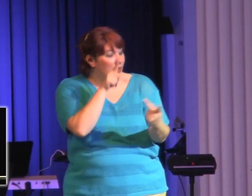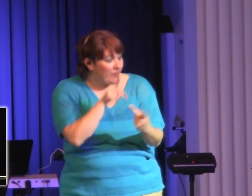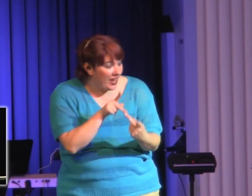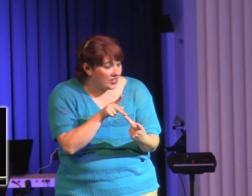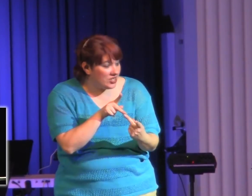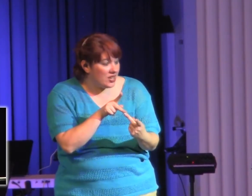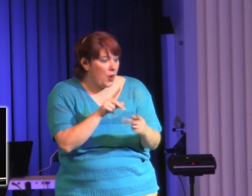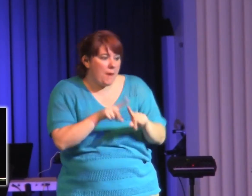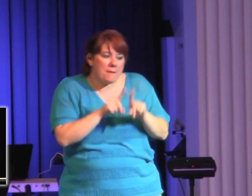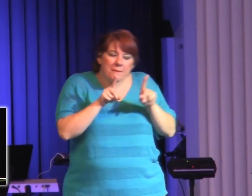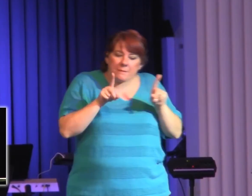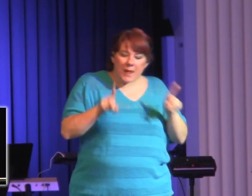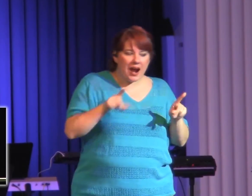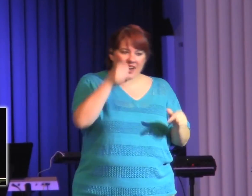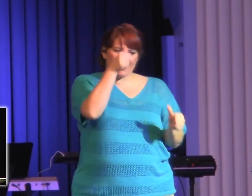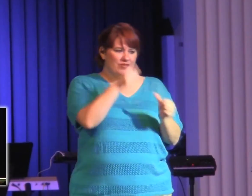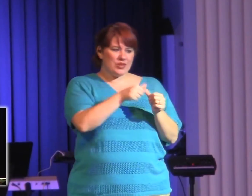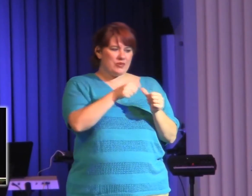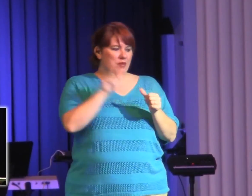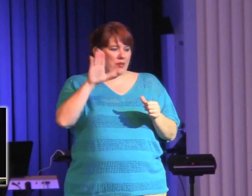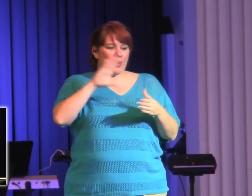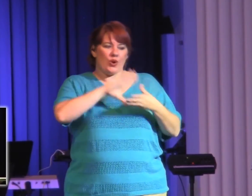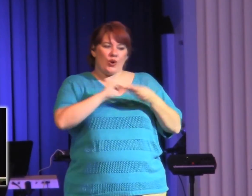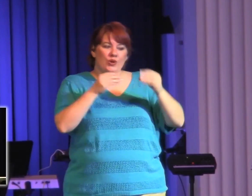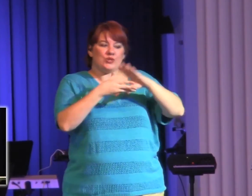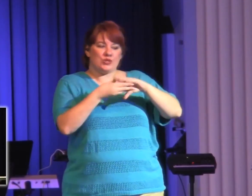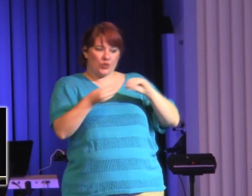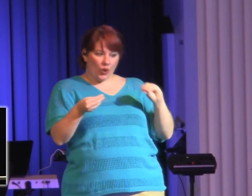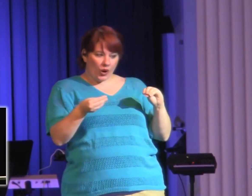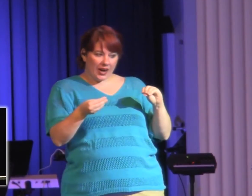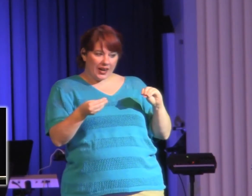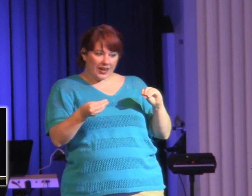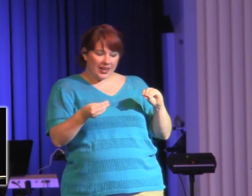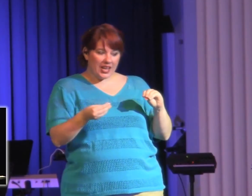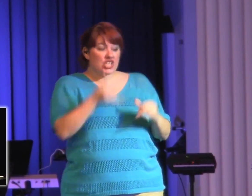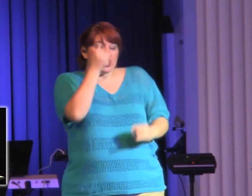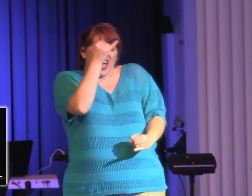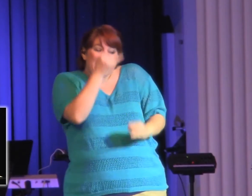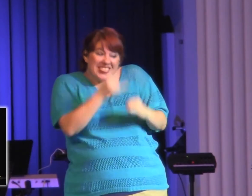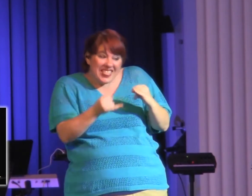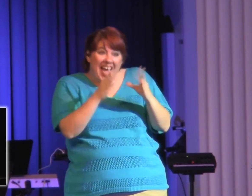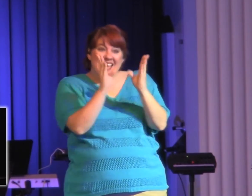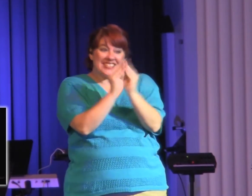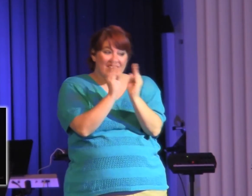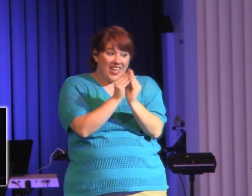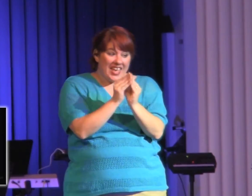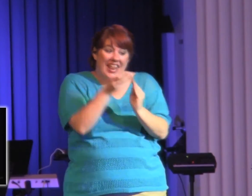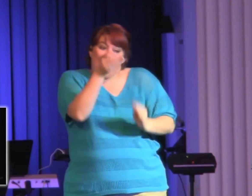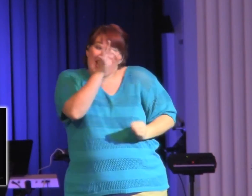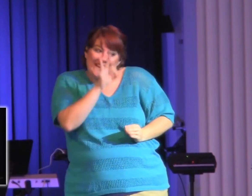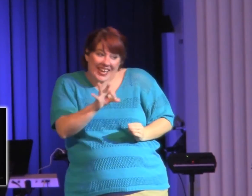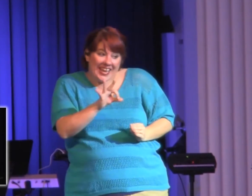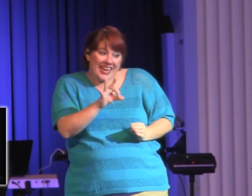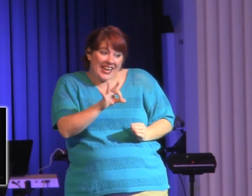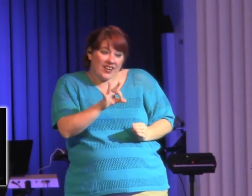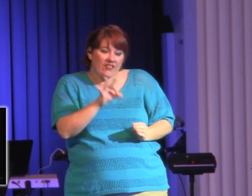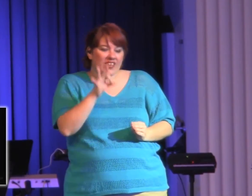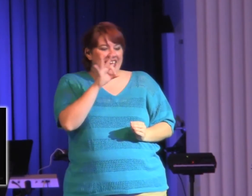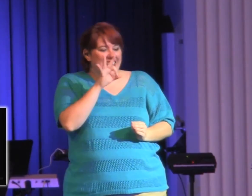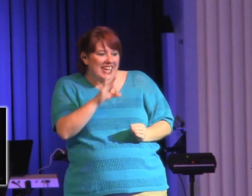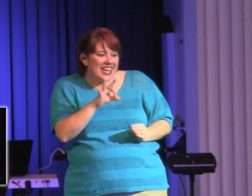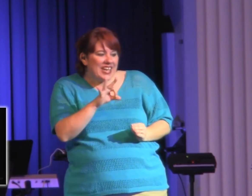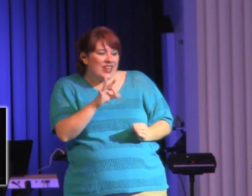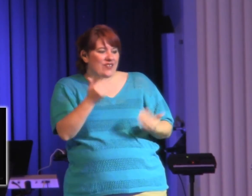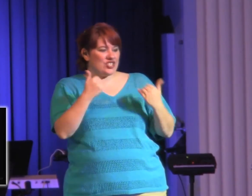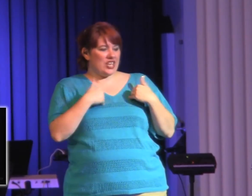1984, she had this last event, and if she would score a 10, which was perfect, she would win the gold medal for